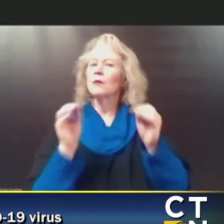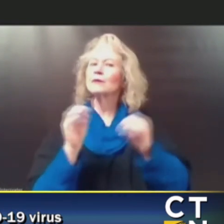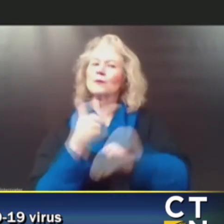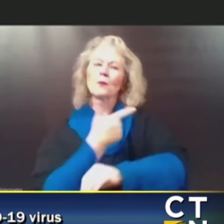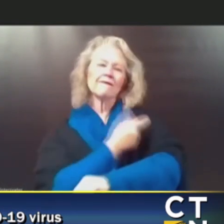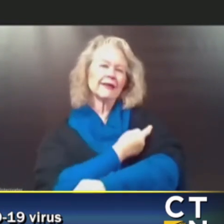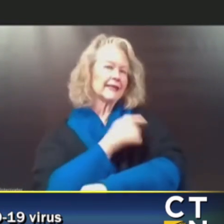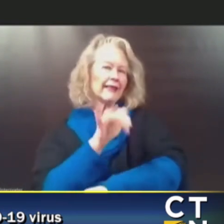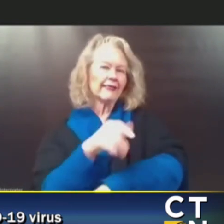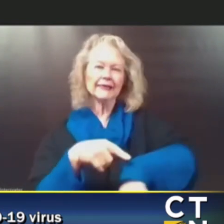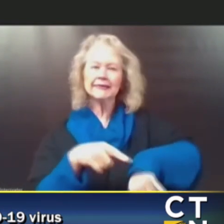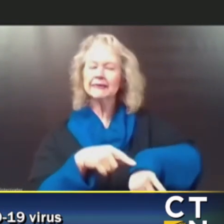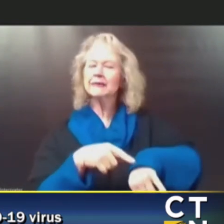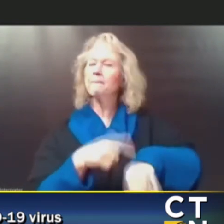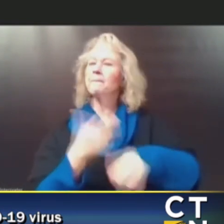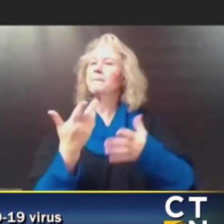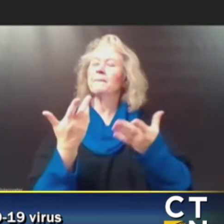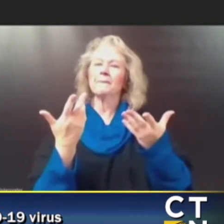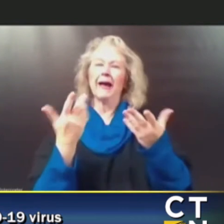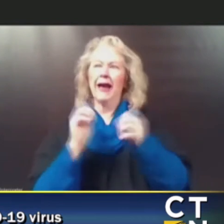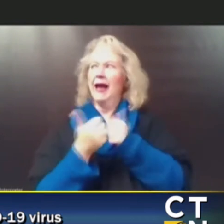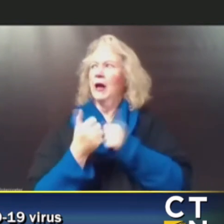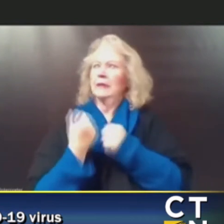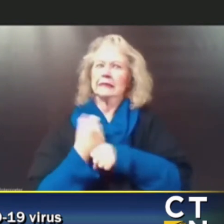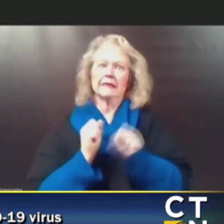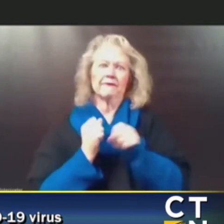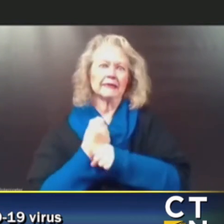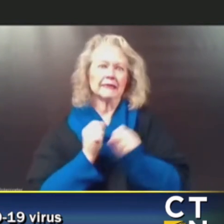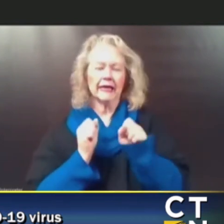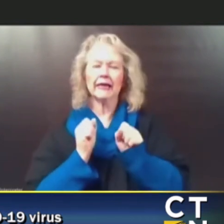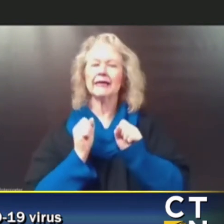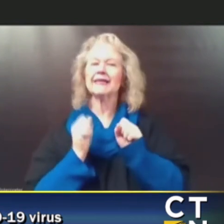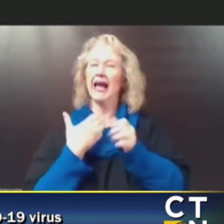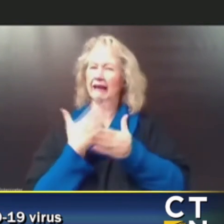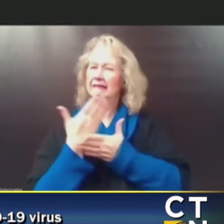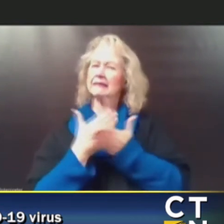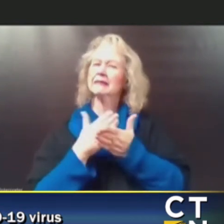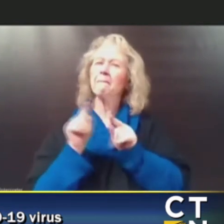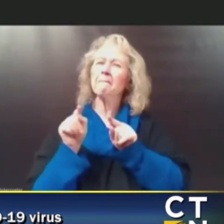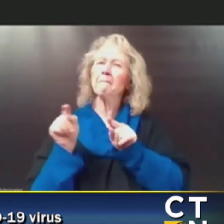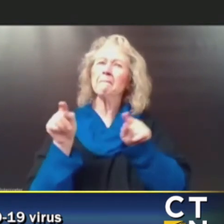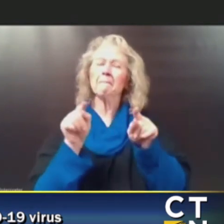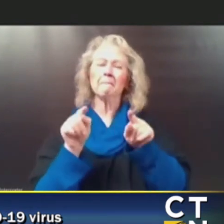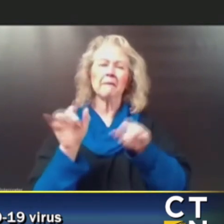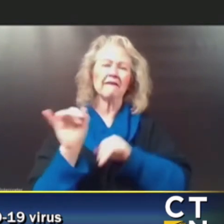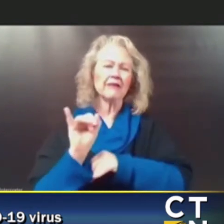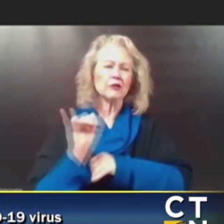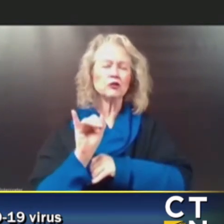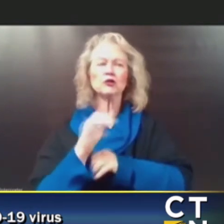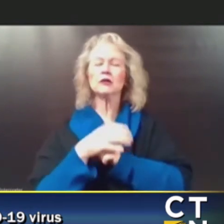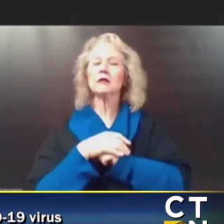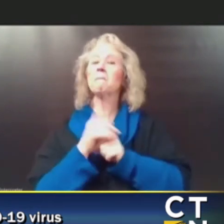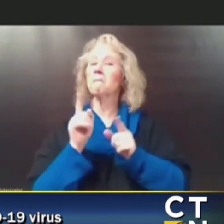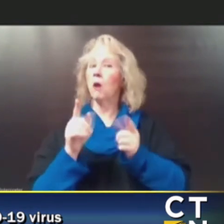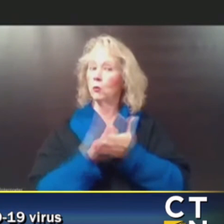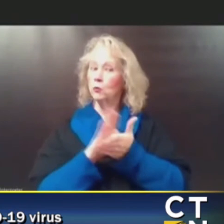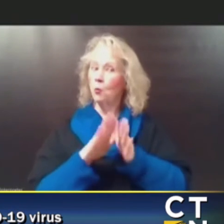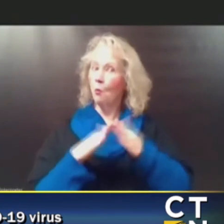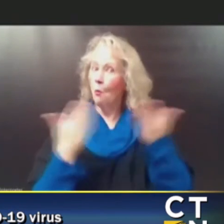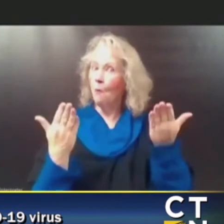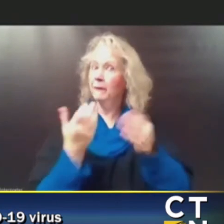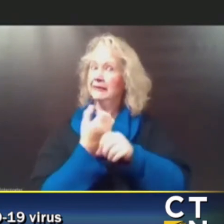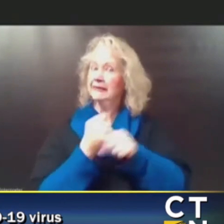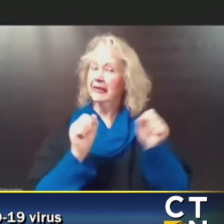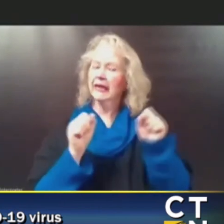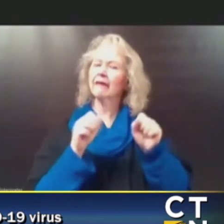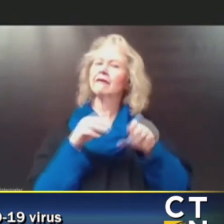people to do it safely. We had some infections out there, but our schools opened, opened safely, open for in